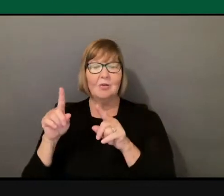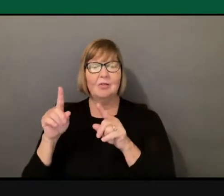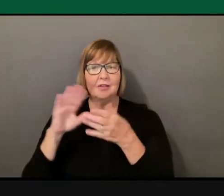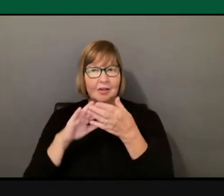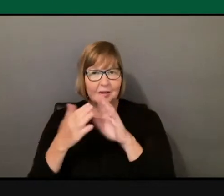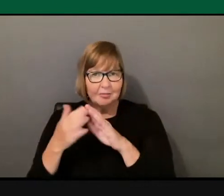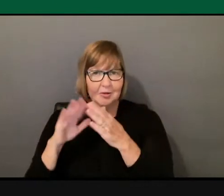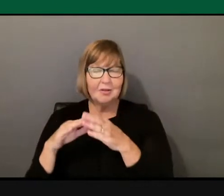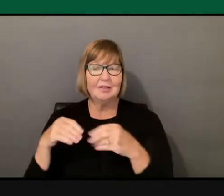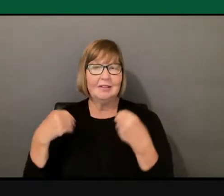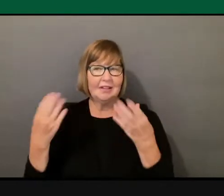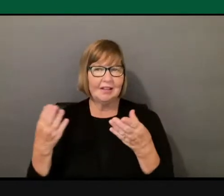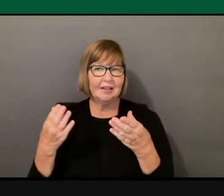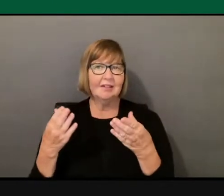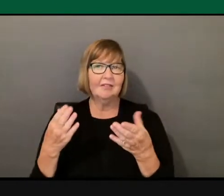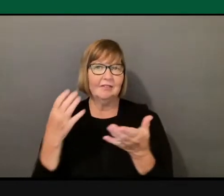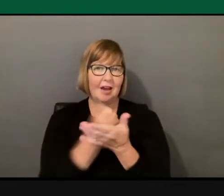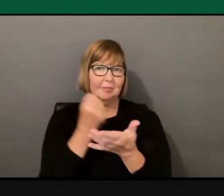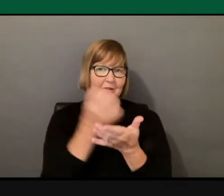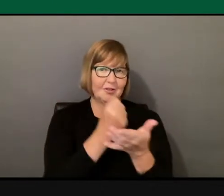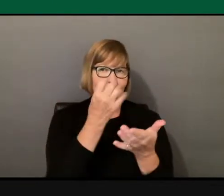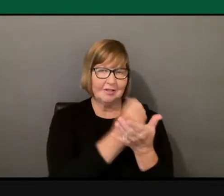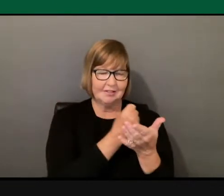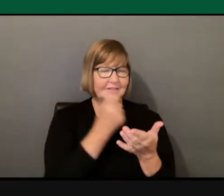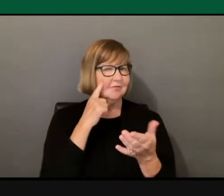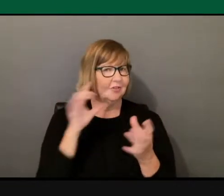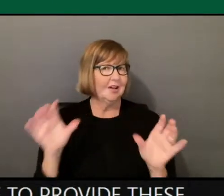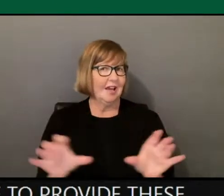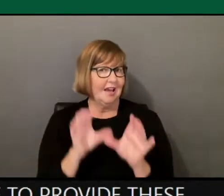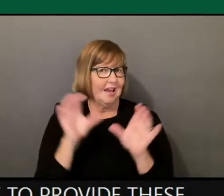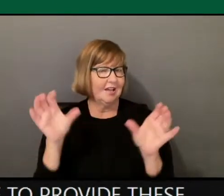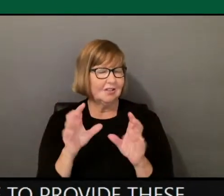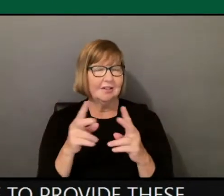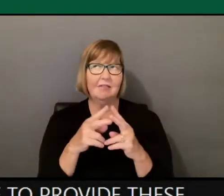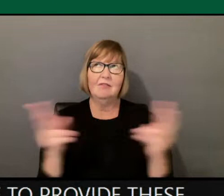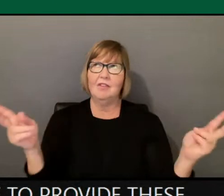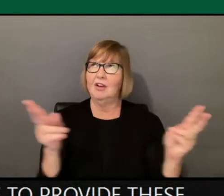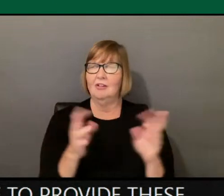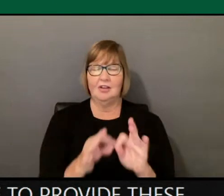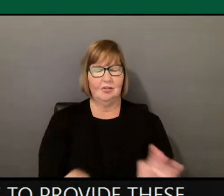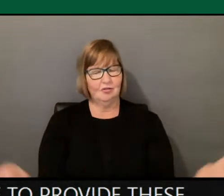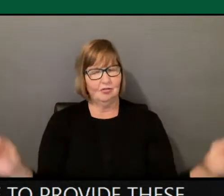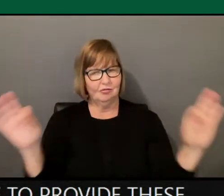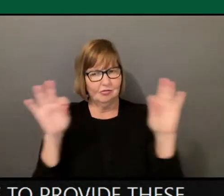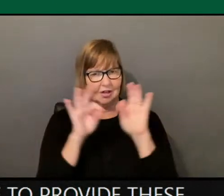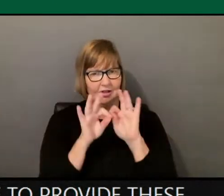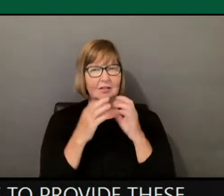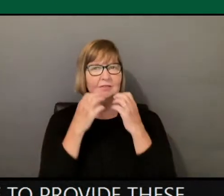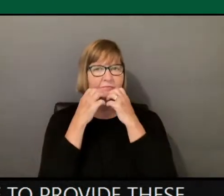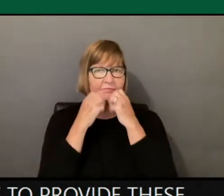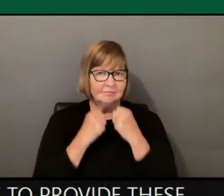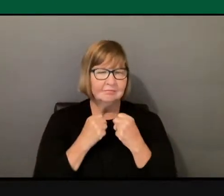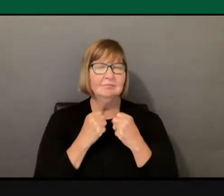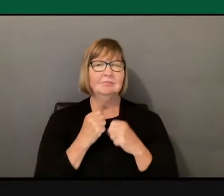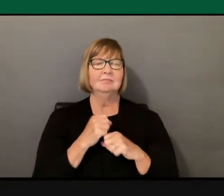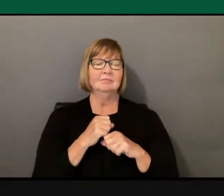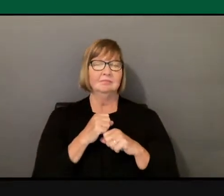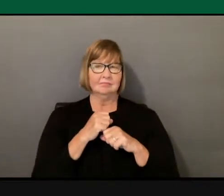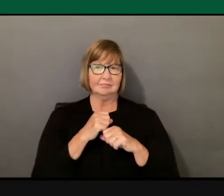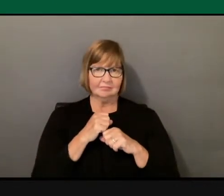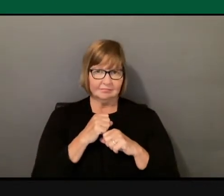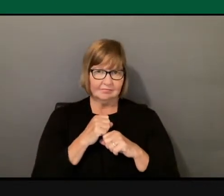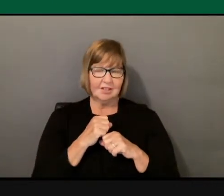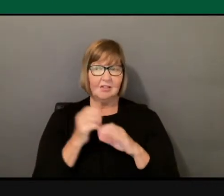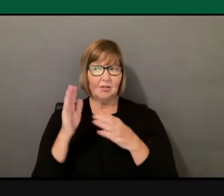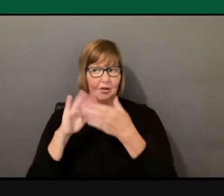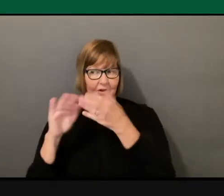opportunities for action, that's very critical, not only for the benefit of the community members,